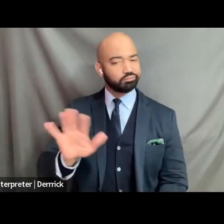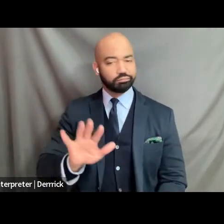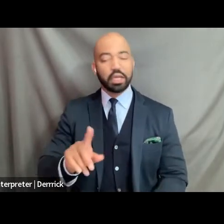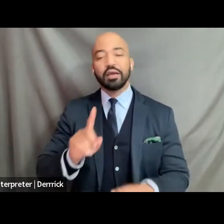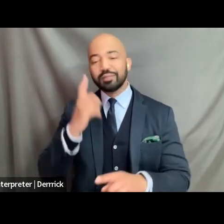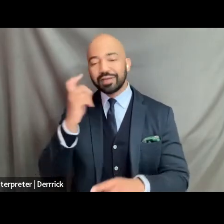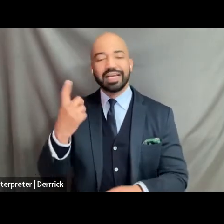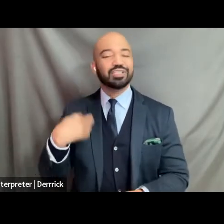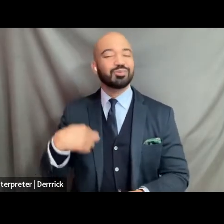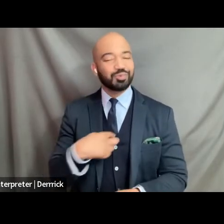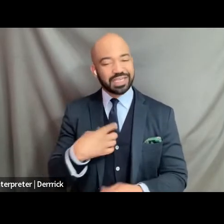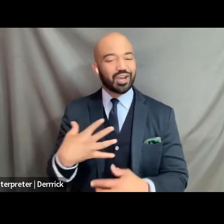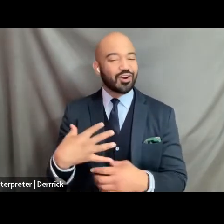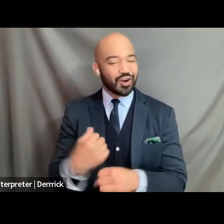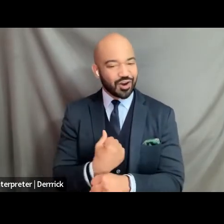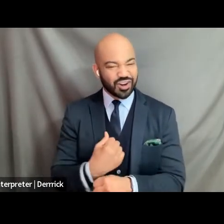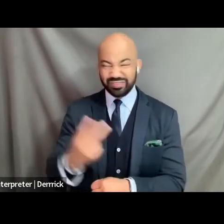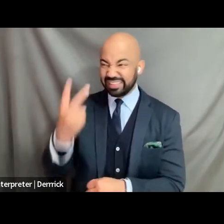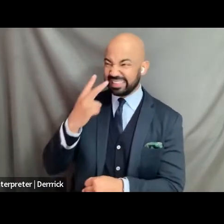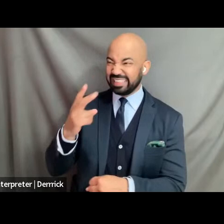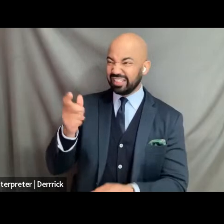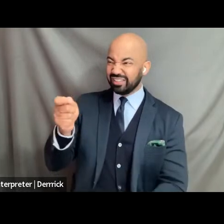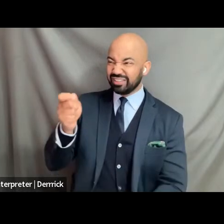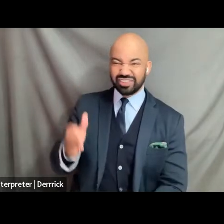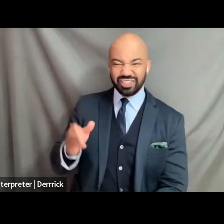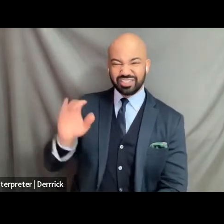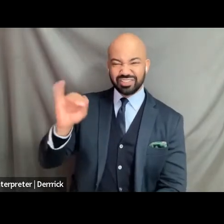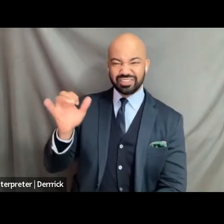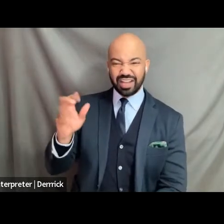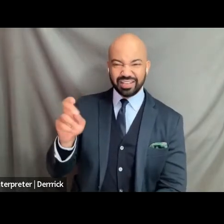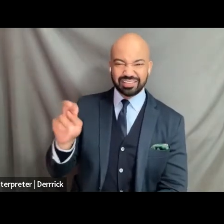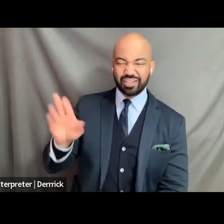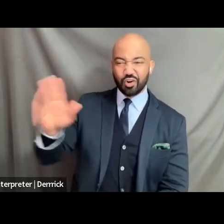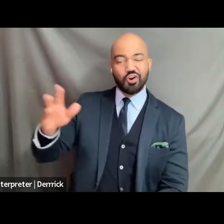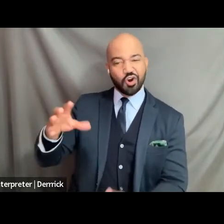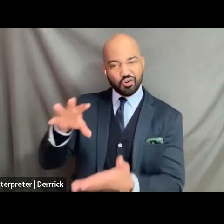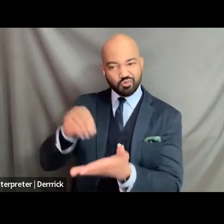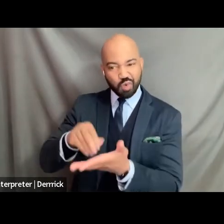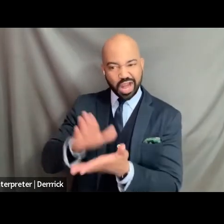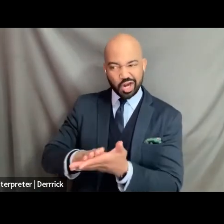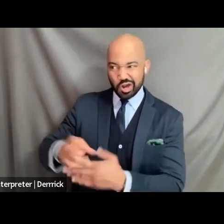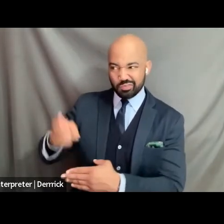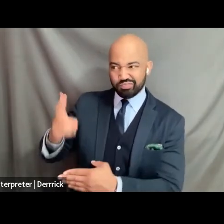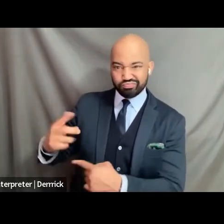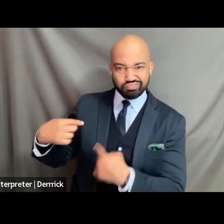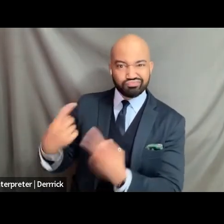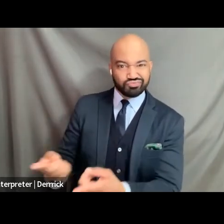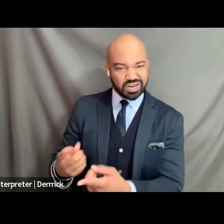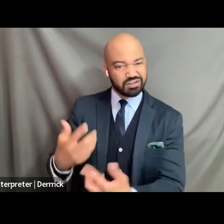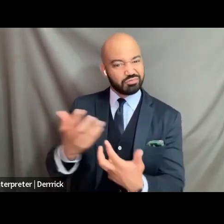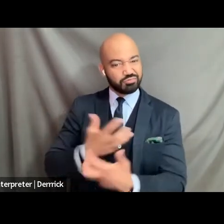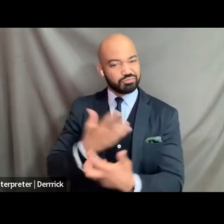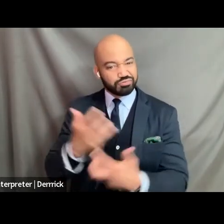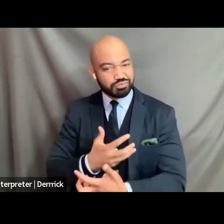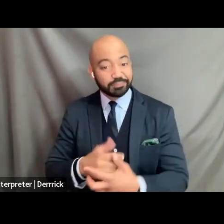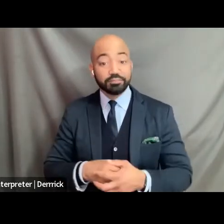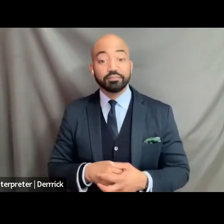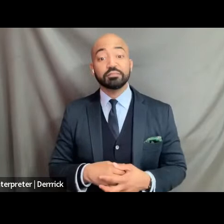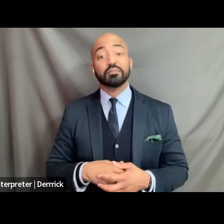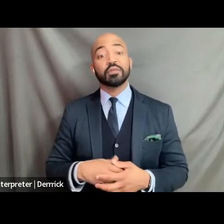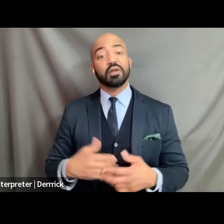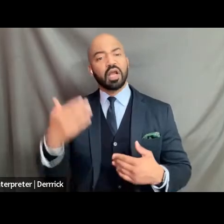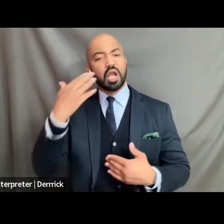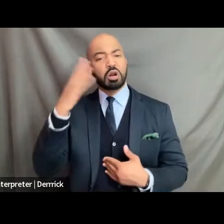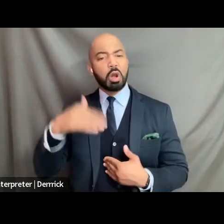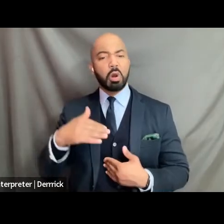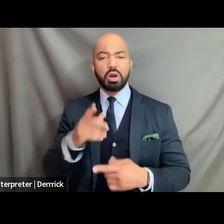we've been able to see that from judge jackson's um her record um even i know a lot of the conversations during the confirmation or